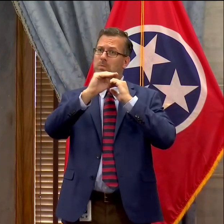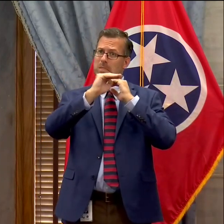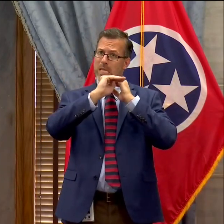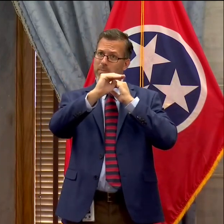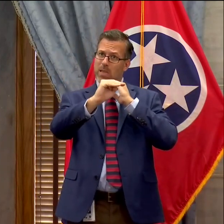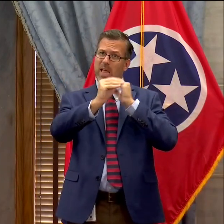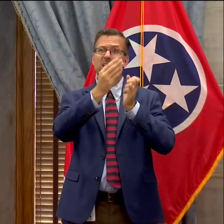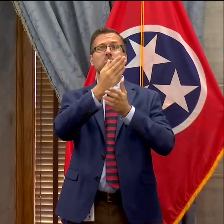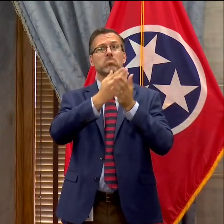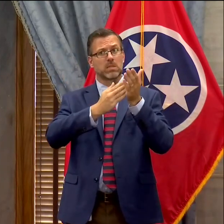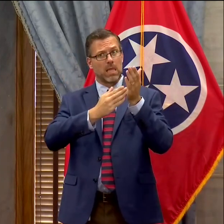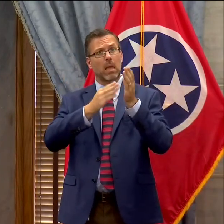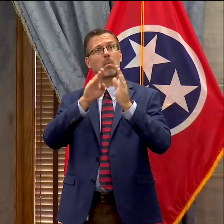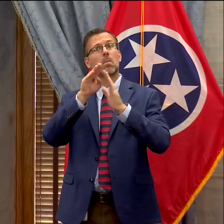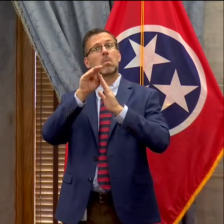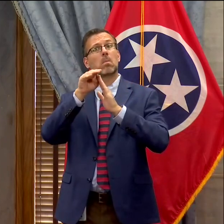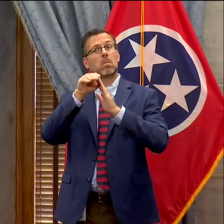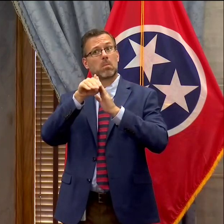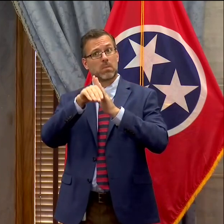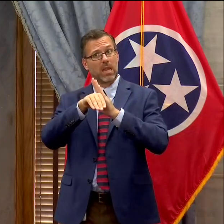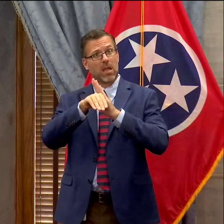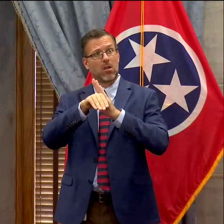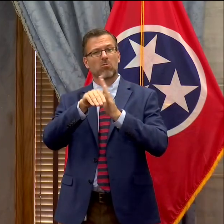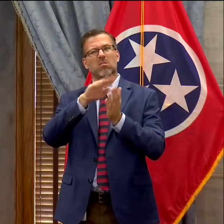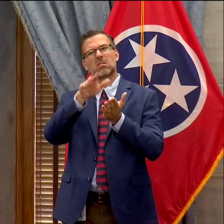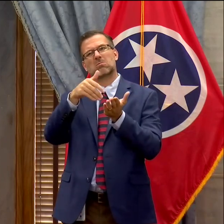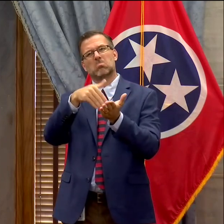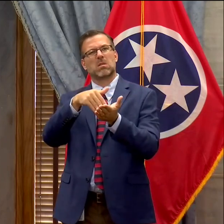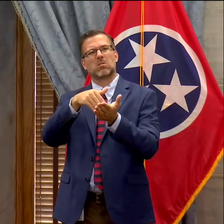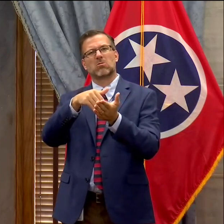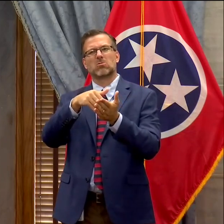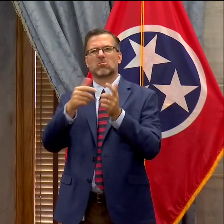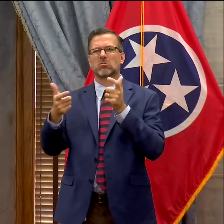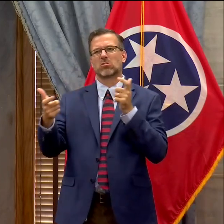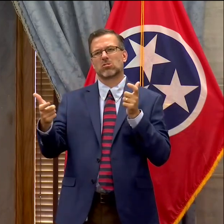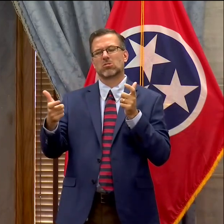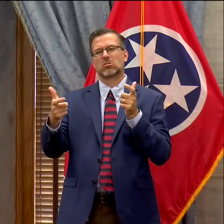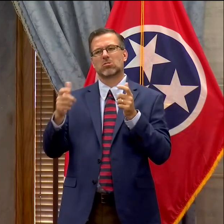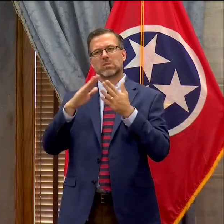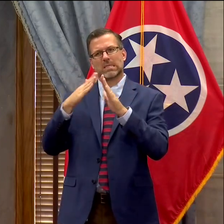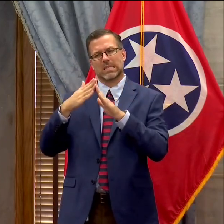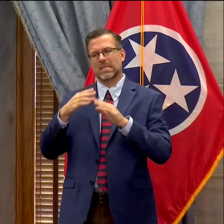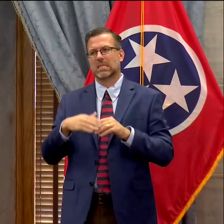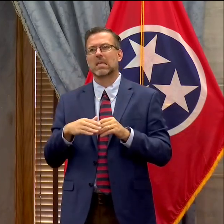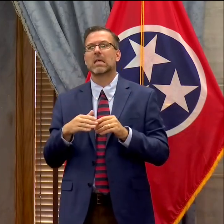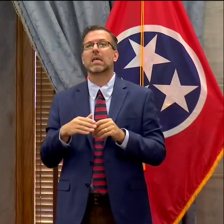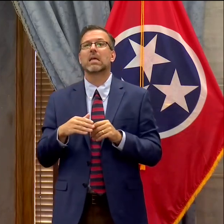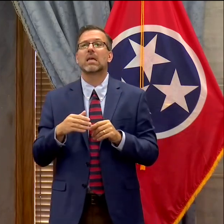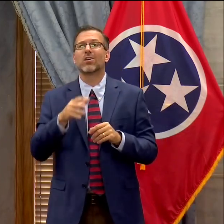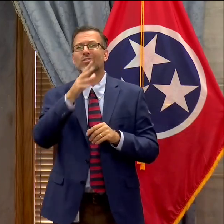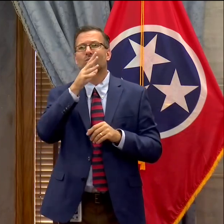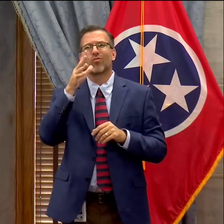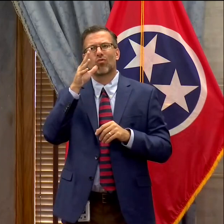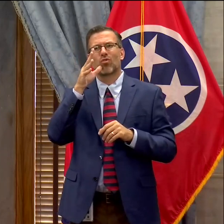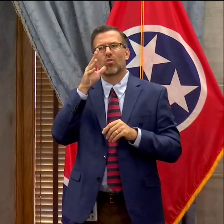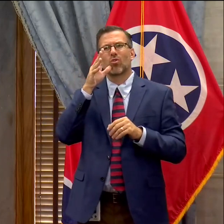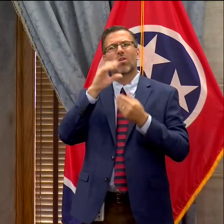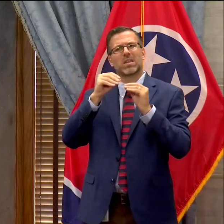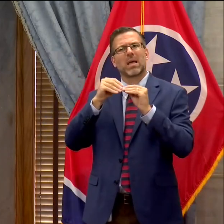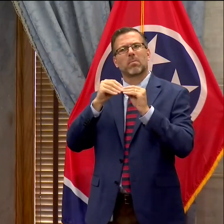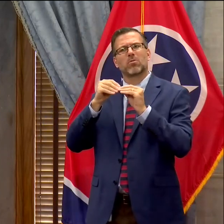and mid-city metro areas, mid-sized city metro areas. We are still seeing an uptick in our rural areas,